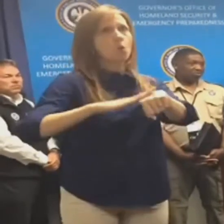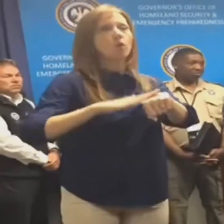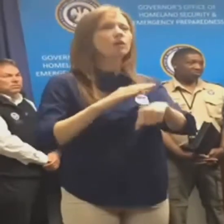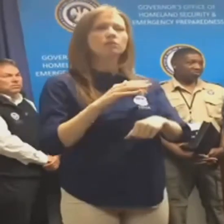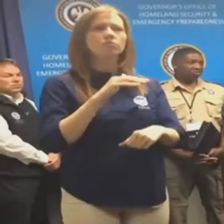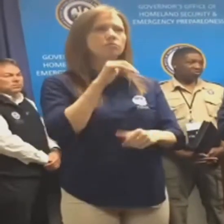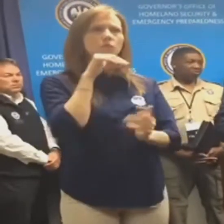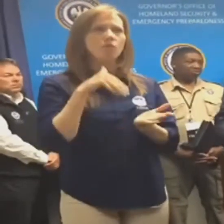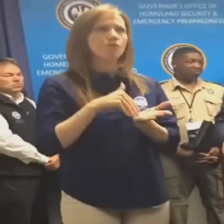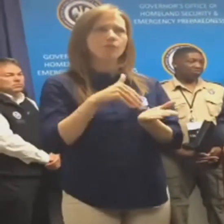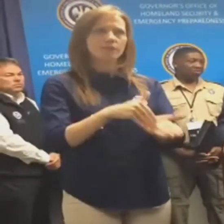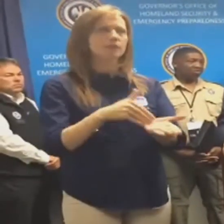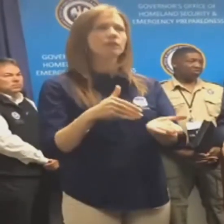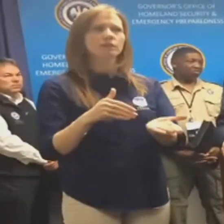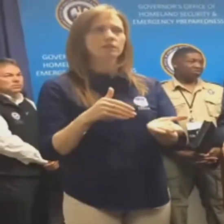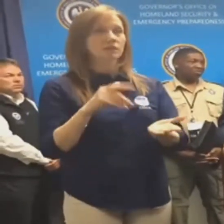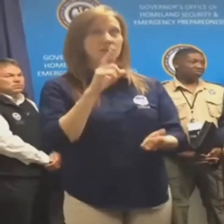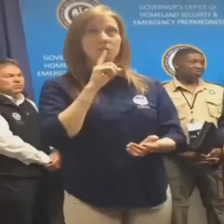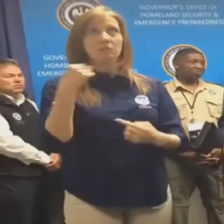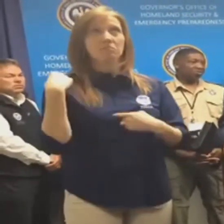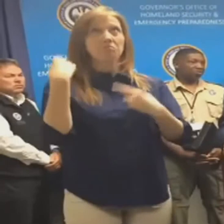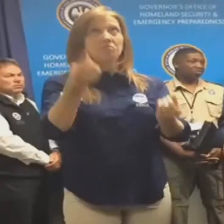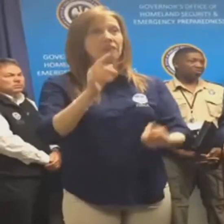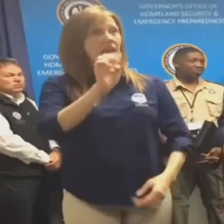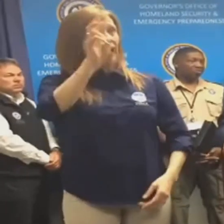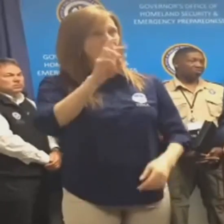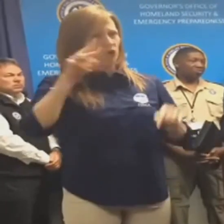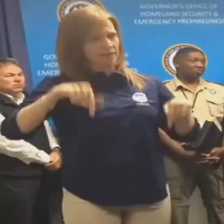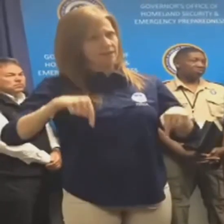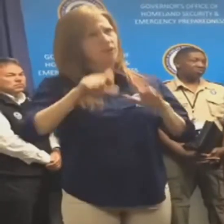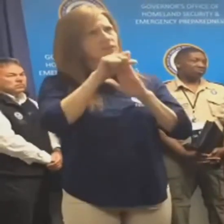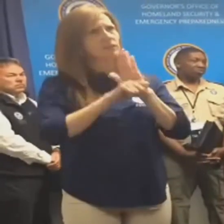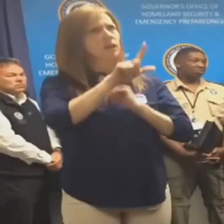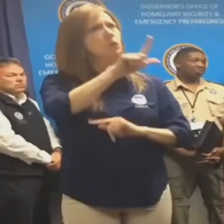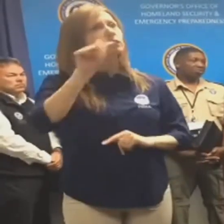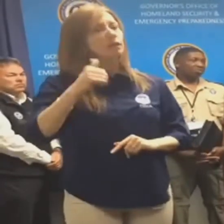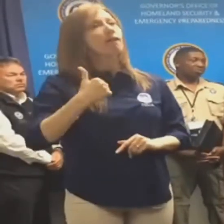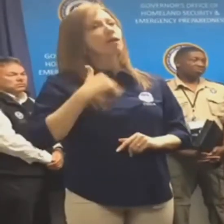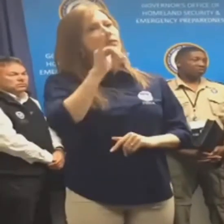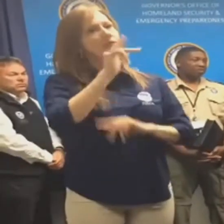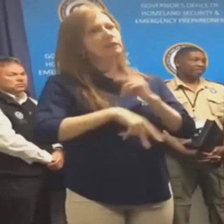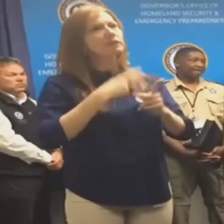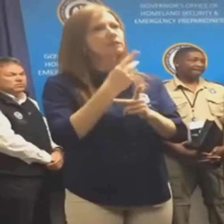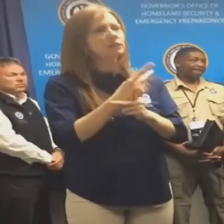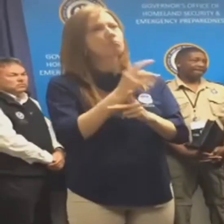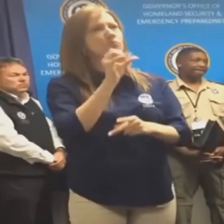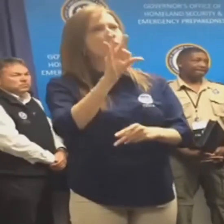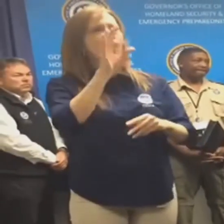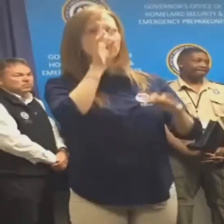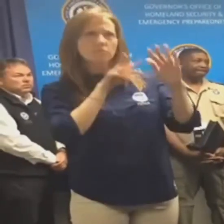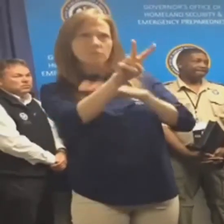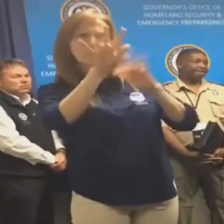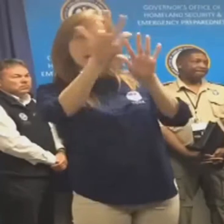These forecasts of this nature occur very infrequently across the country each year, and we don't know that there's ever been a time